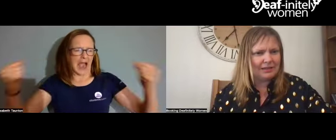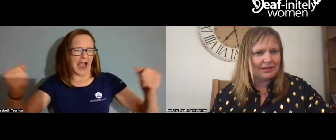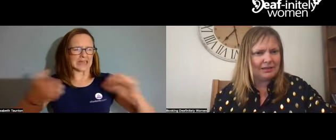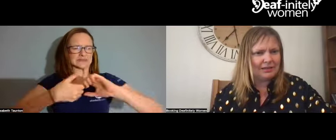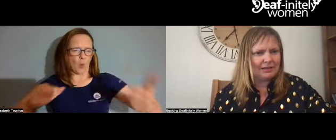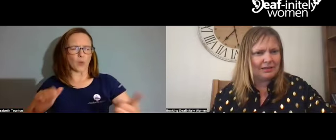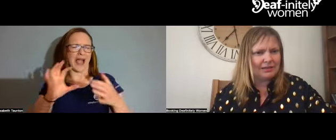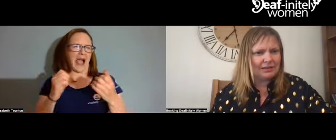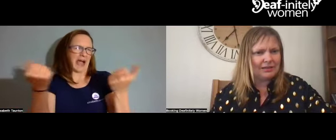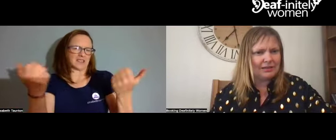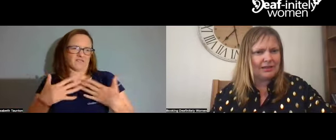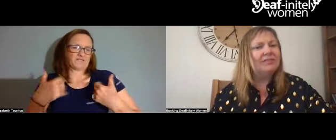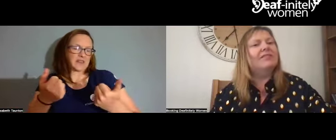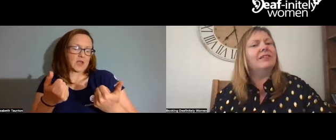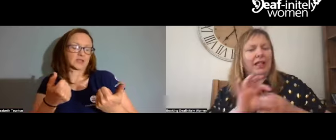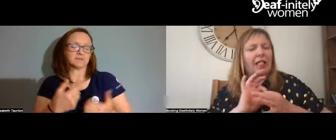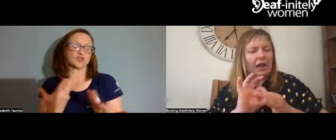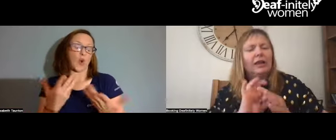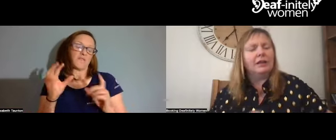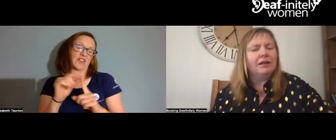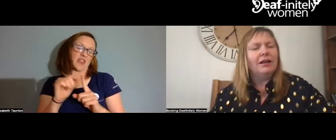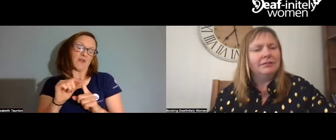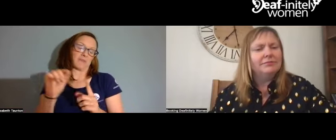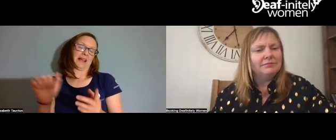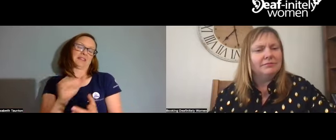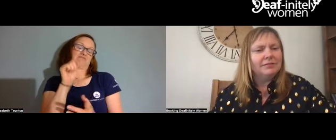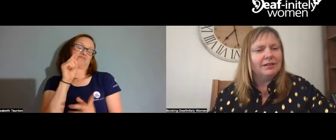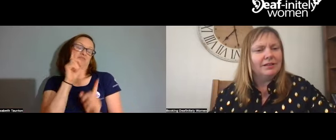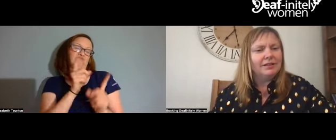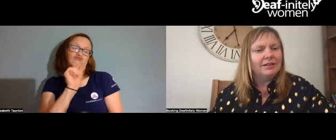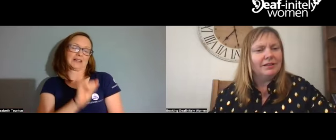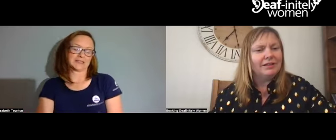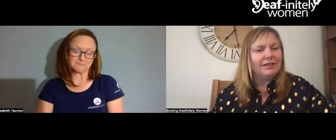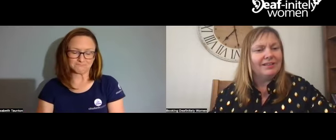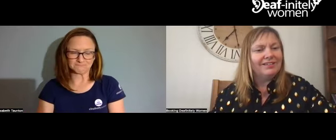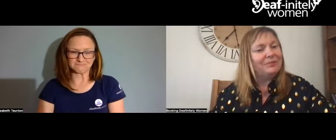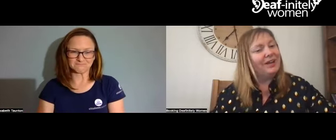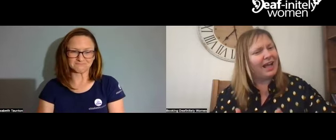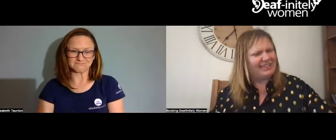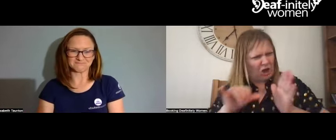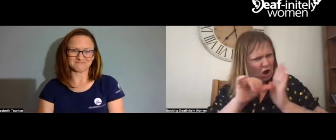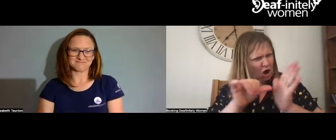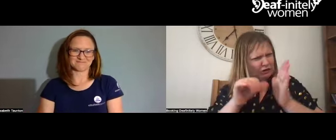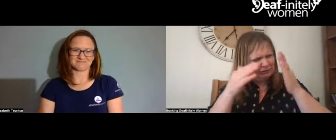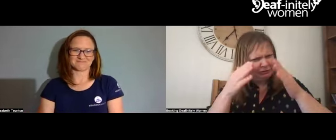So I started doing a sports exercise. So physiotherapy. Yeah, I had a physiotherapy later.